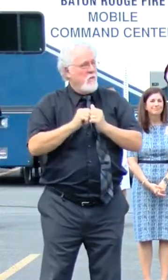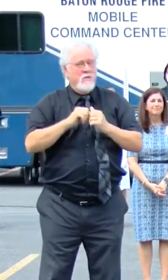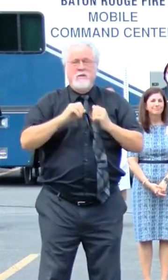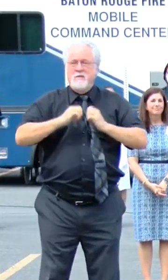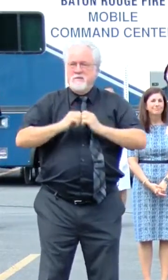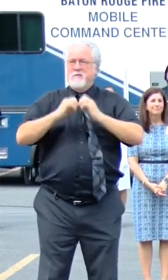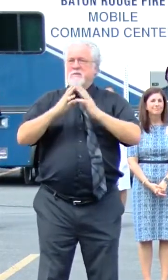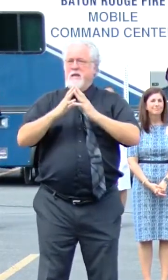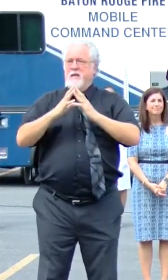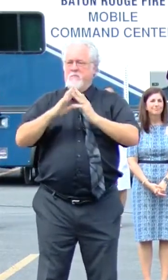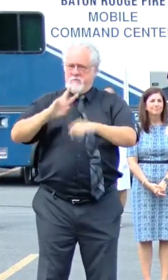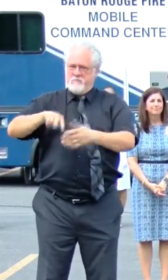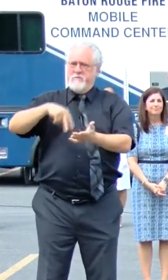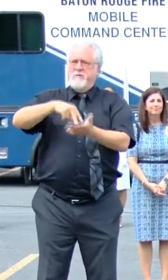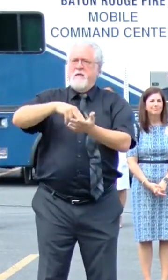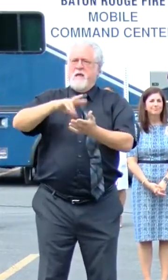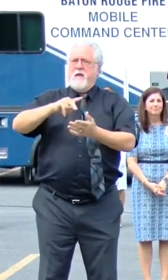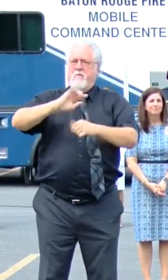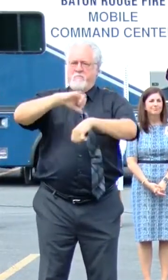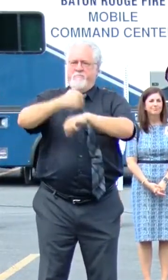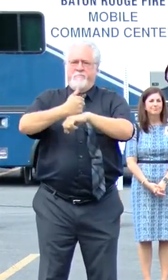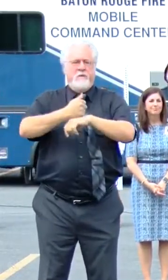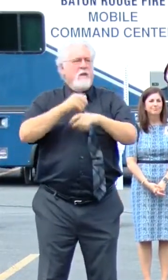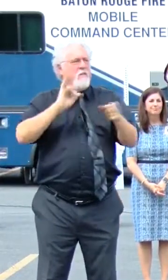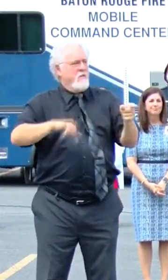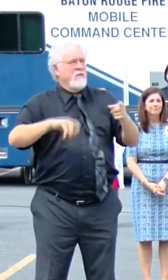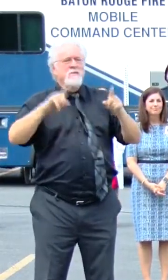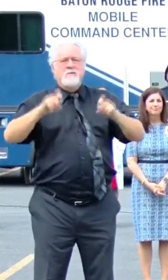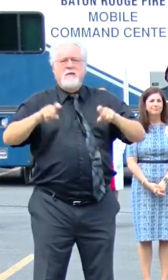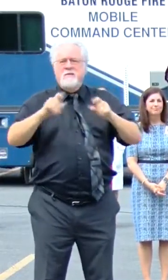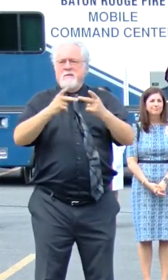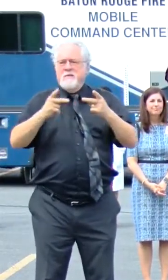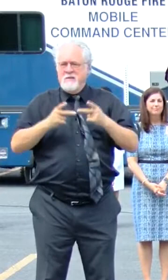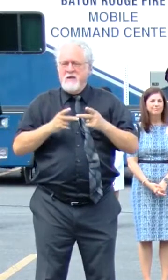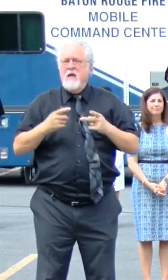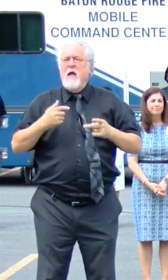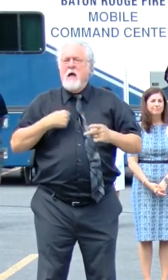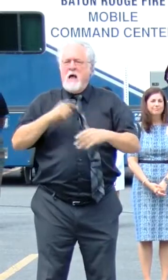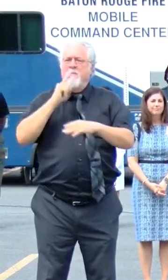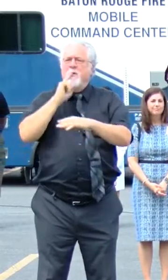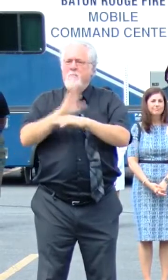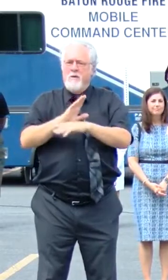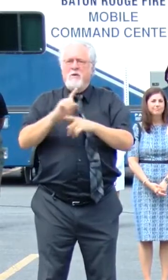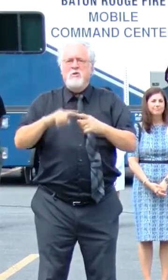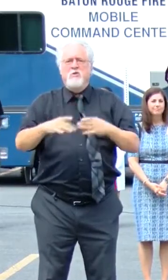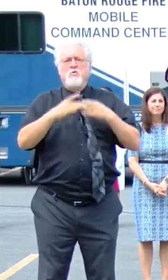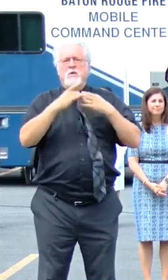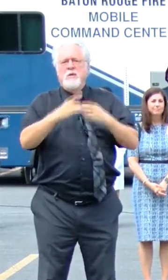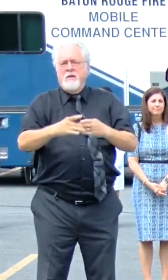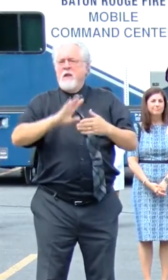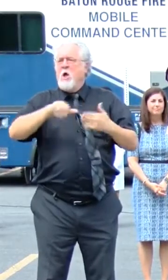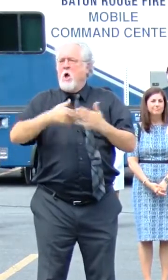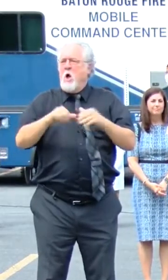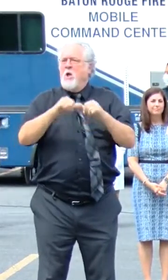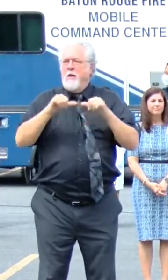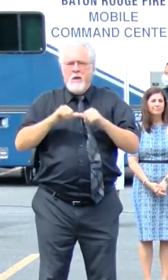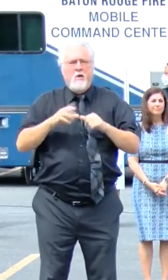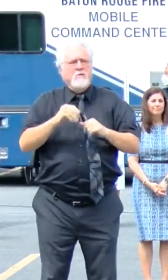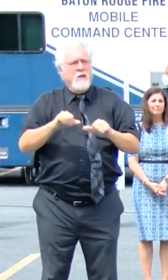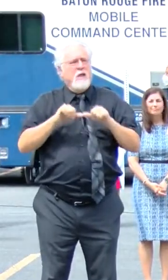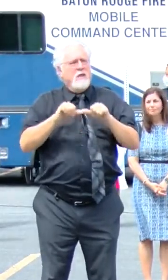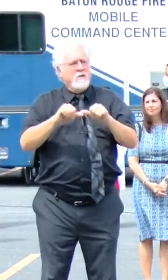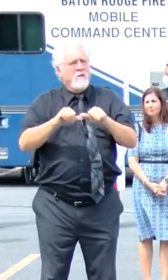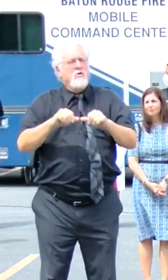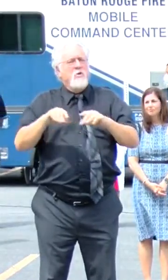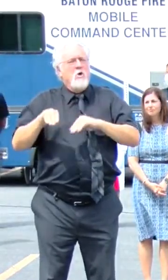-up of this community testing site. And I am committed to leading in all areas to continue moving this